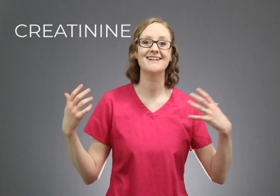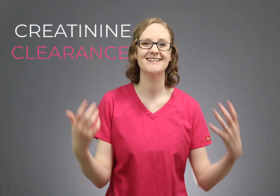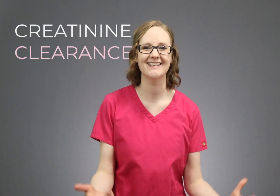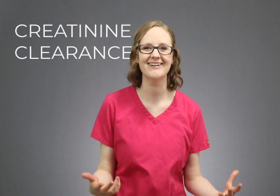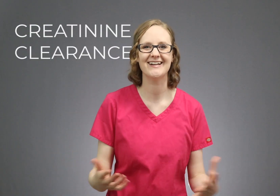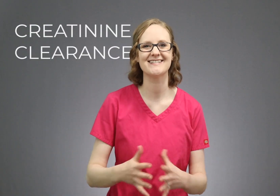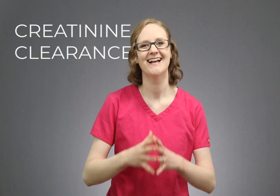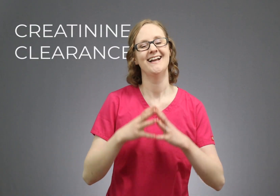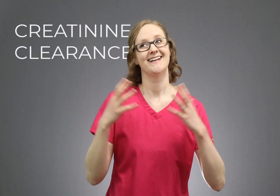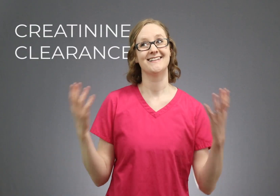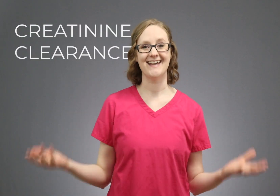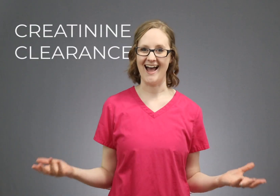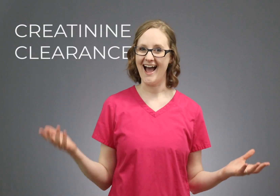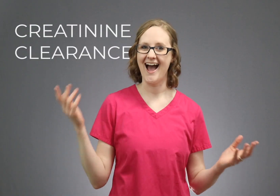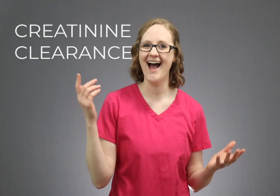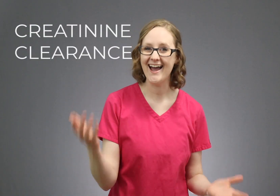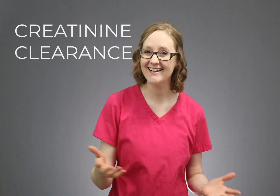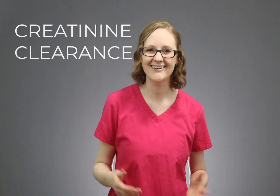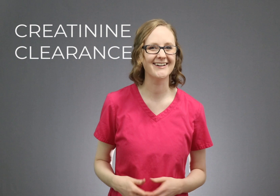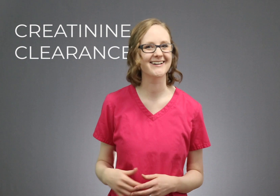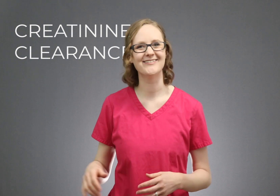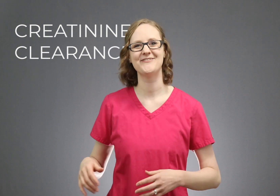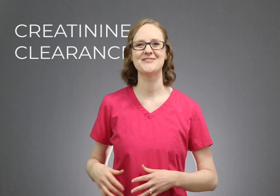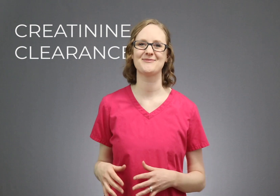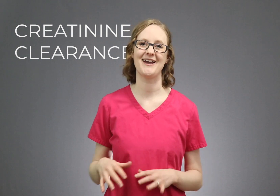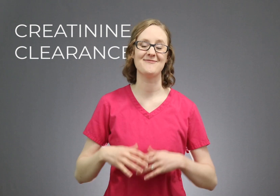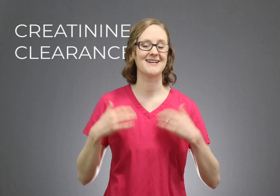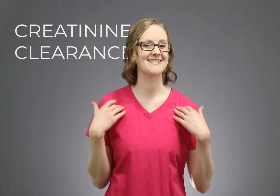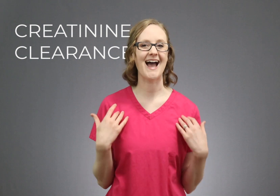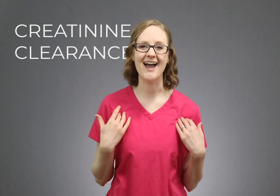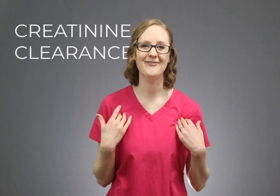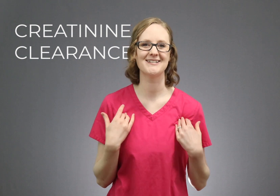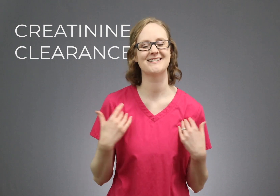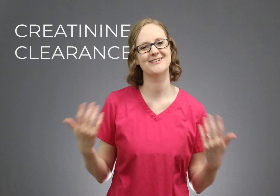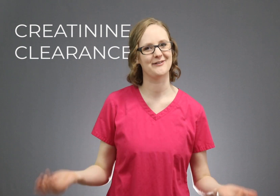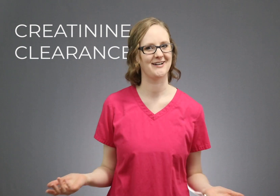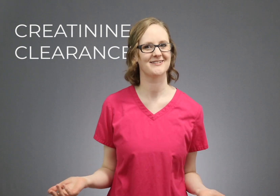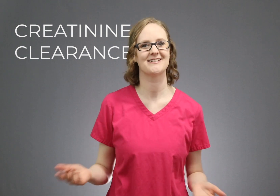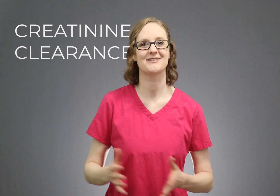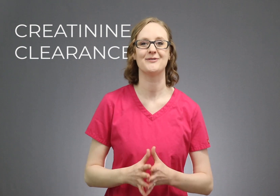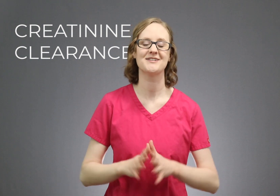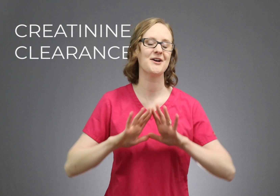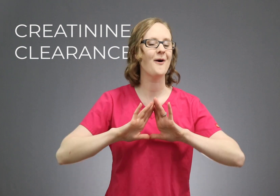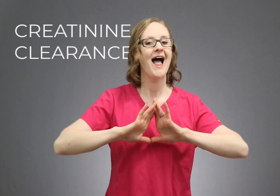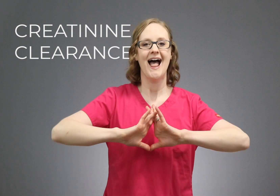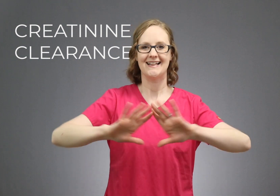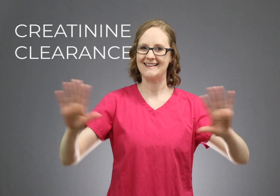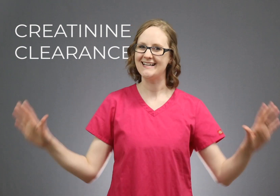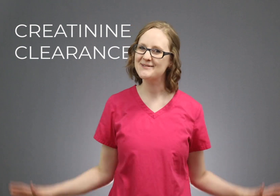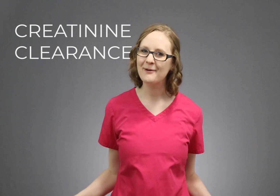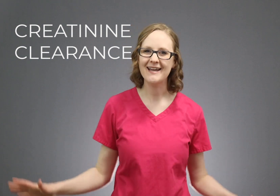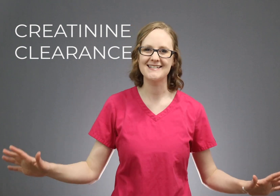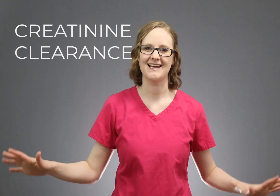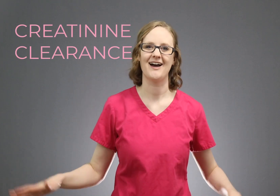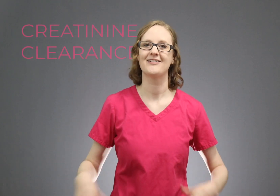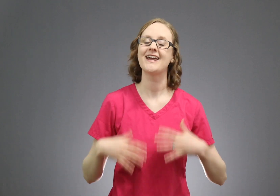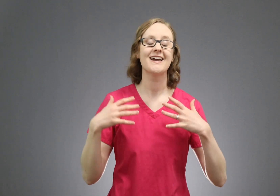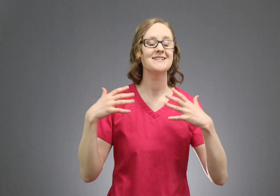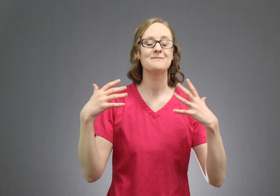clearance. Yeah, I know you're confused by it because I was too in nursing school, so let's break it down. And